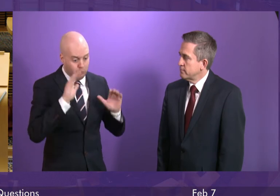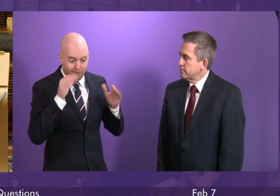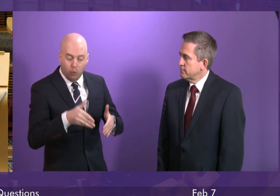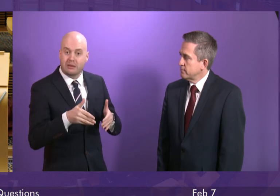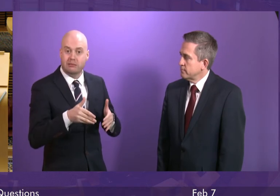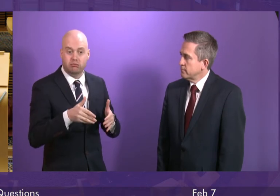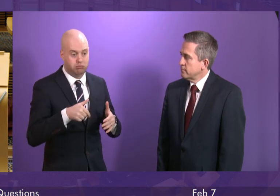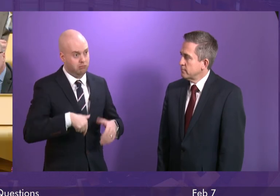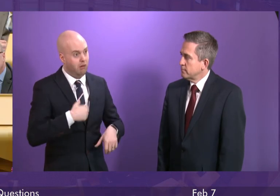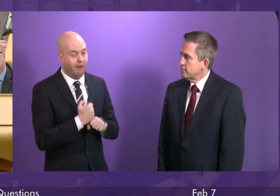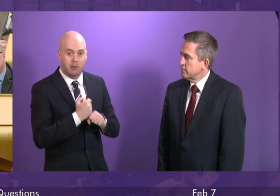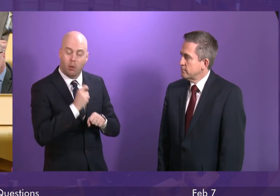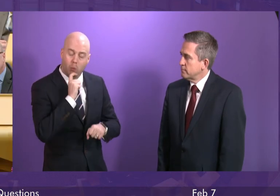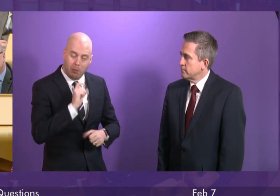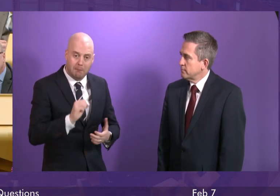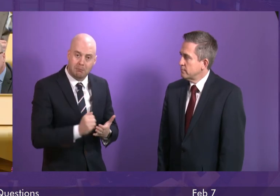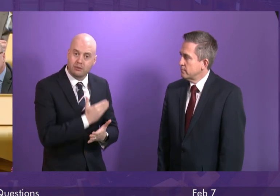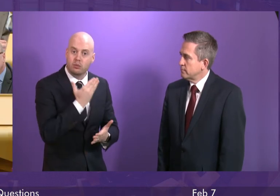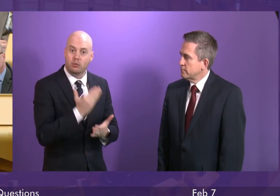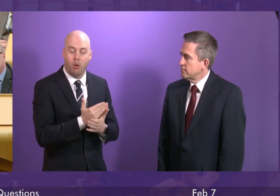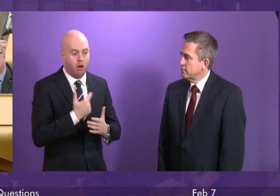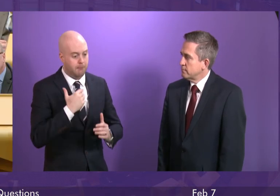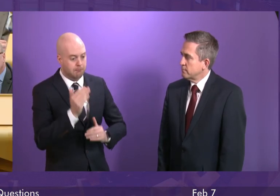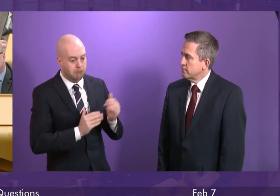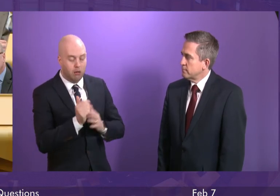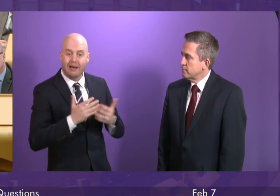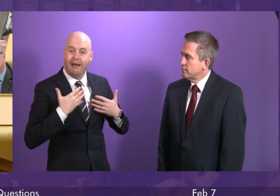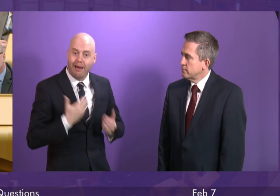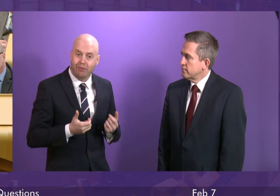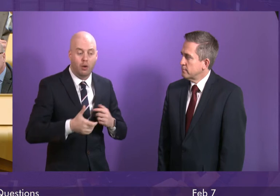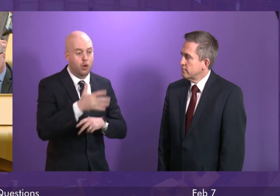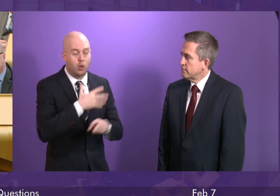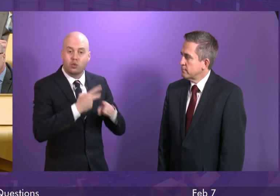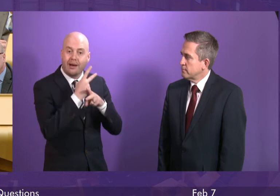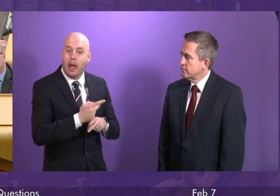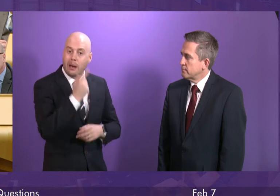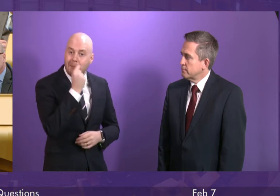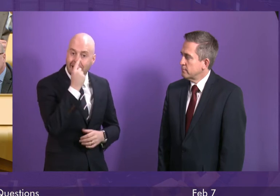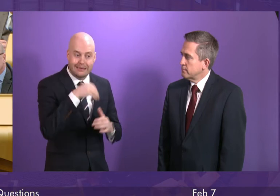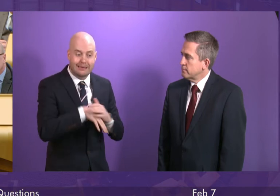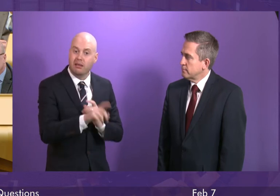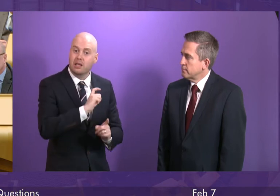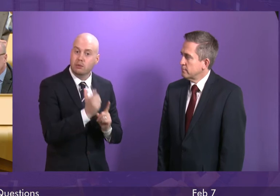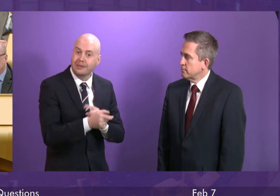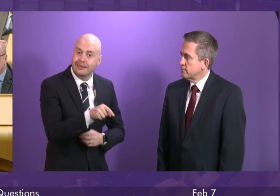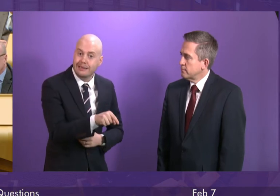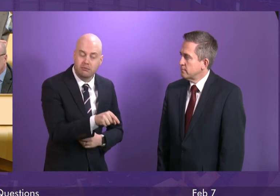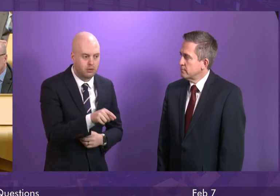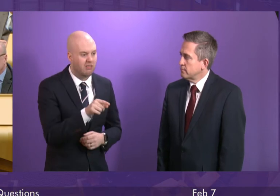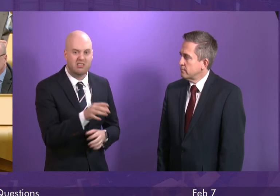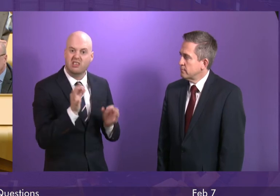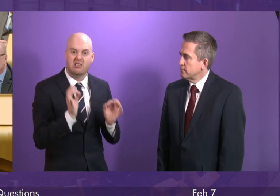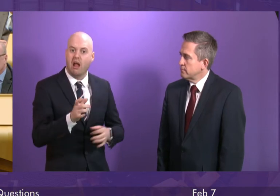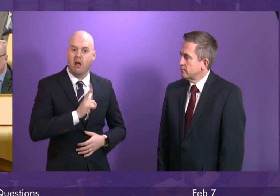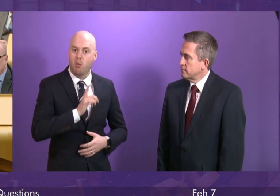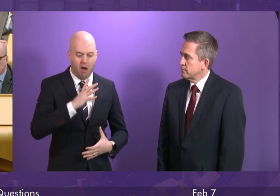service to make sure that we build up health and social care capacity within our communities. That is exactly what the budget is designed